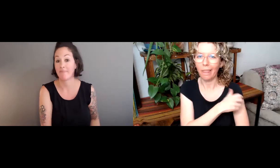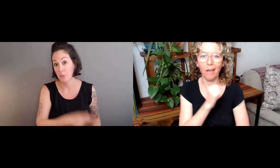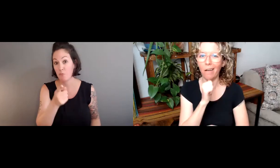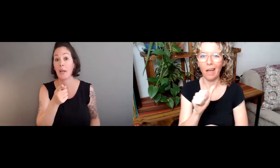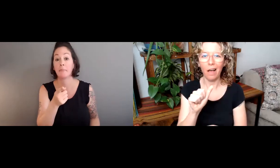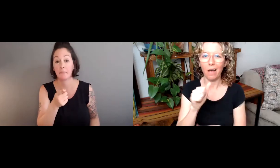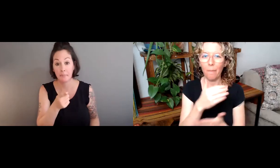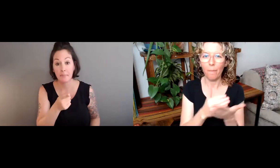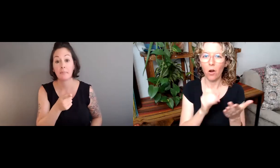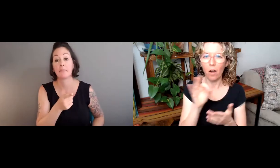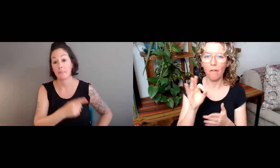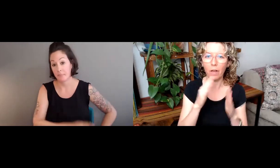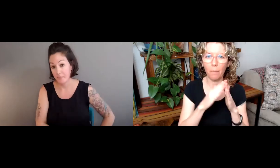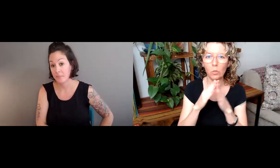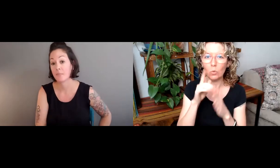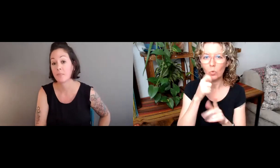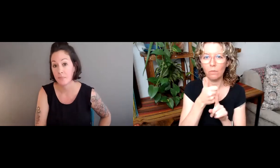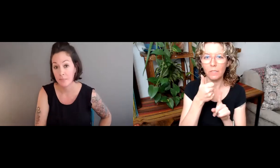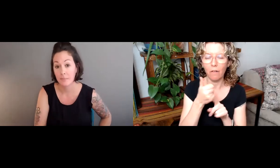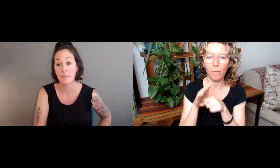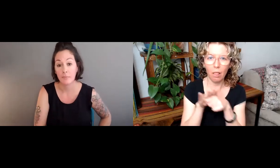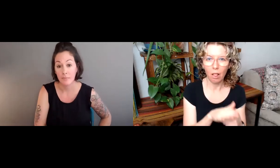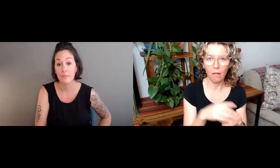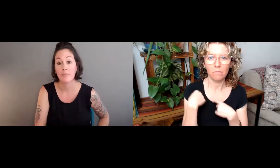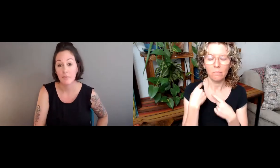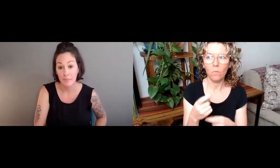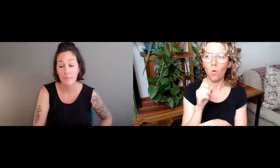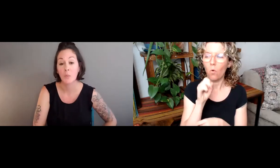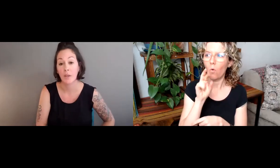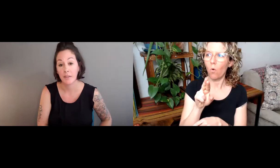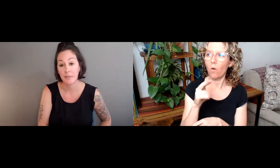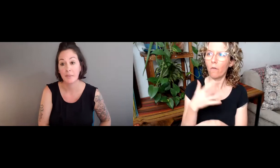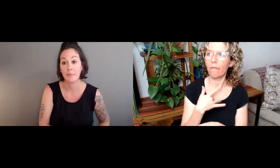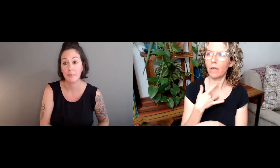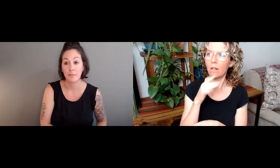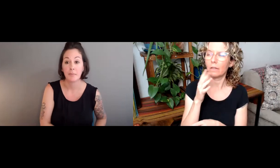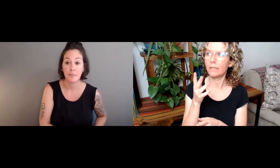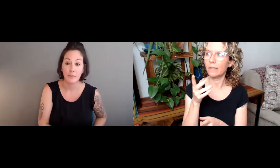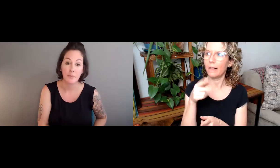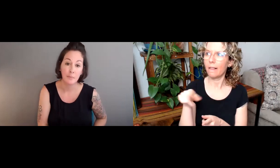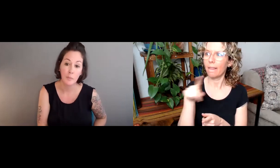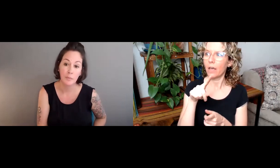And how important that is in terms of power dynamics.